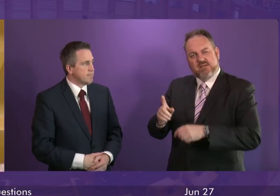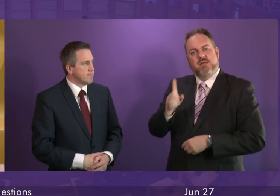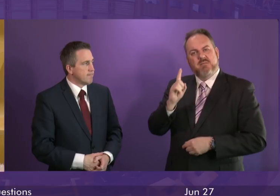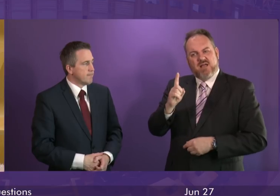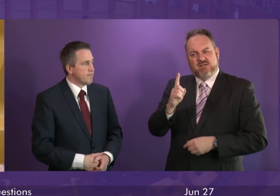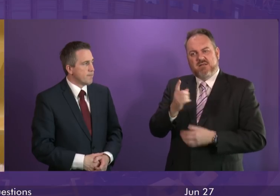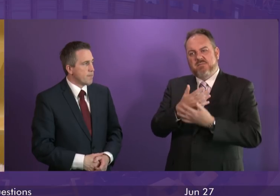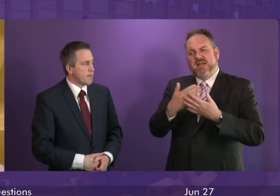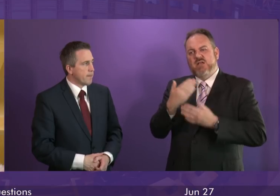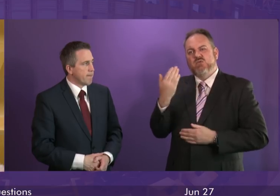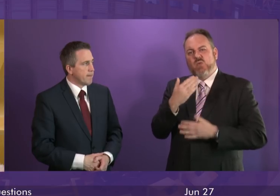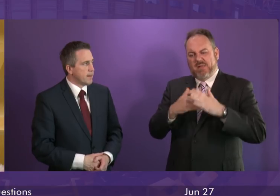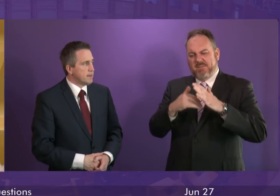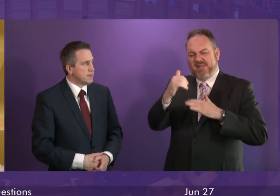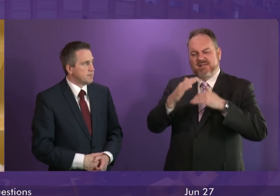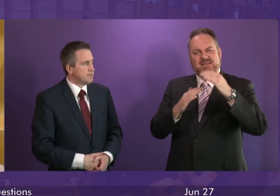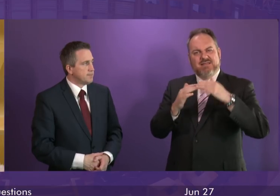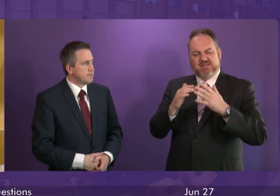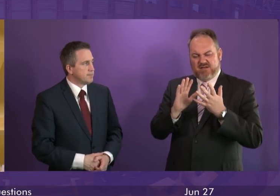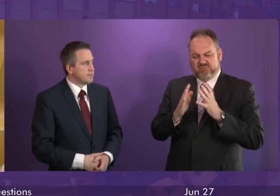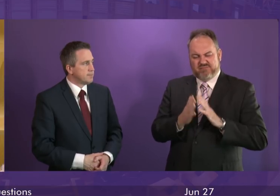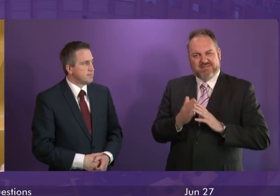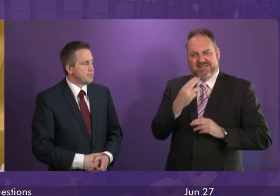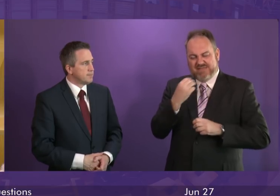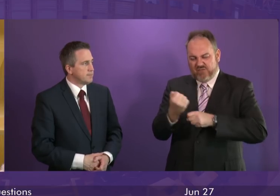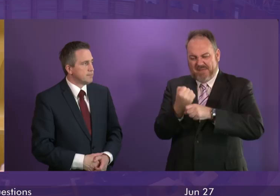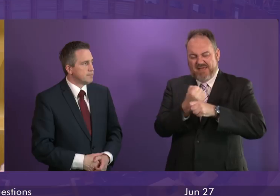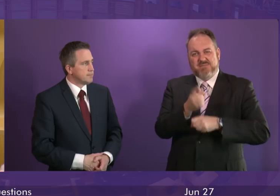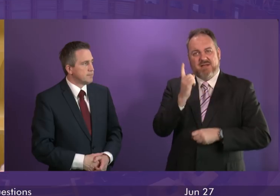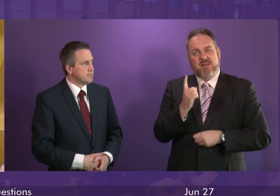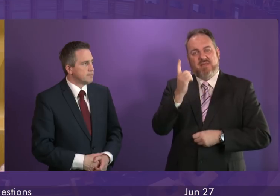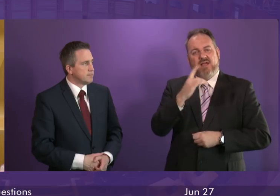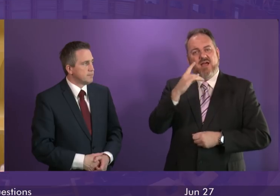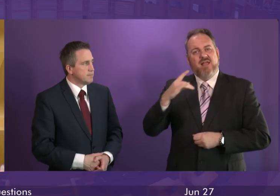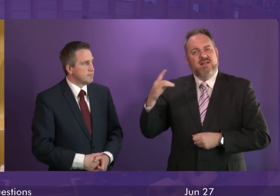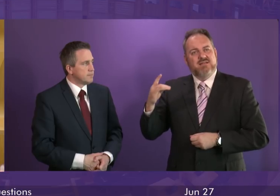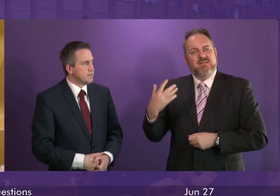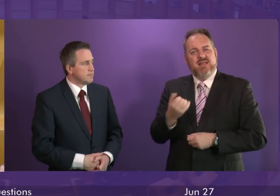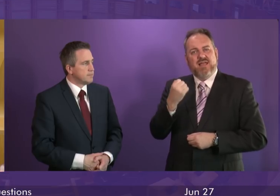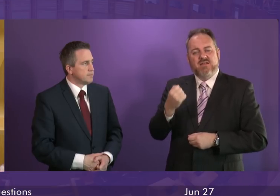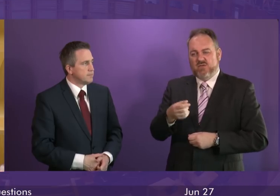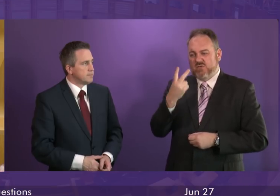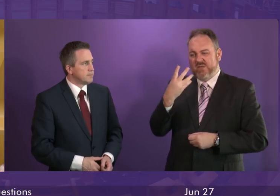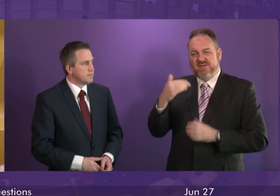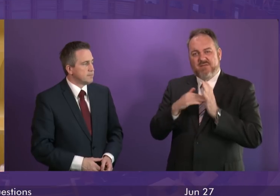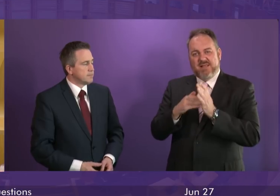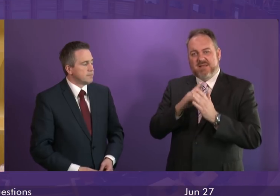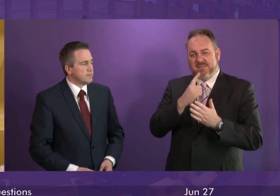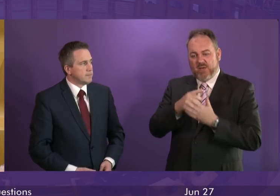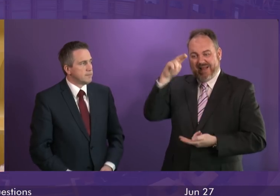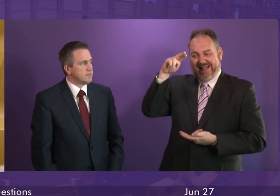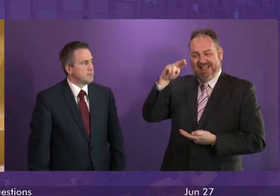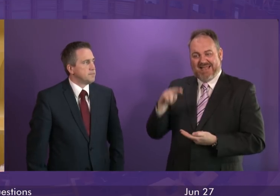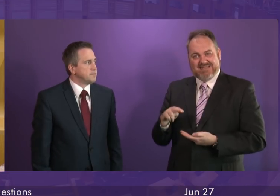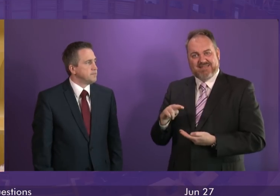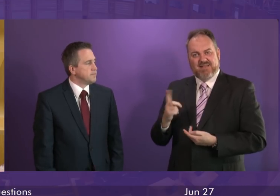crumbling school buildings in the Highlands has been cut by a third. The Highland Council say this is because they received £25 million less than expected